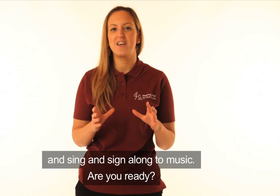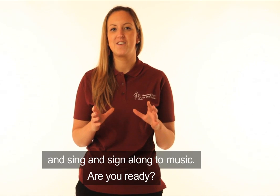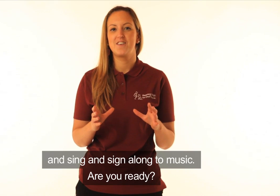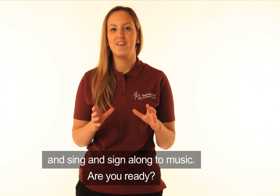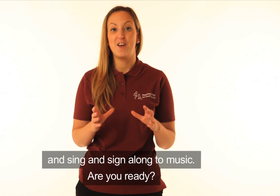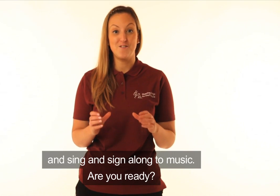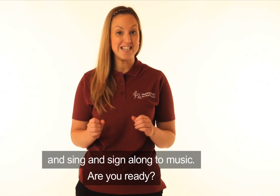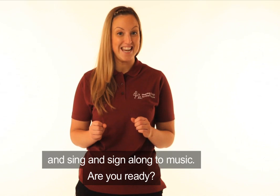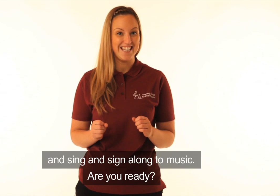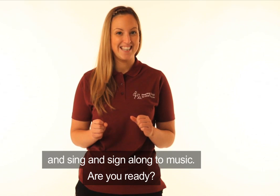Are you ready?